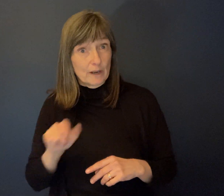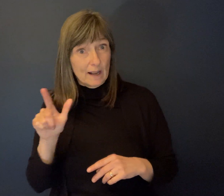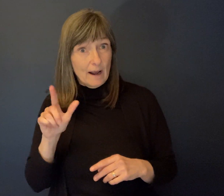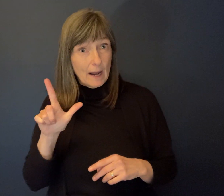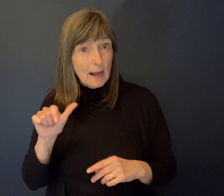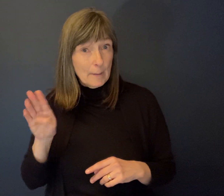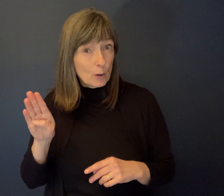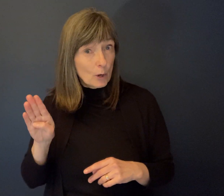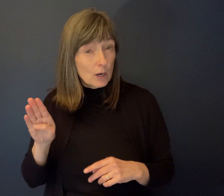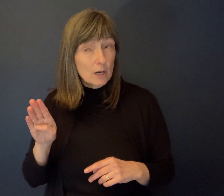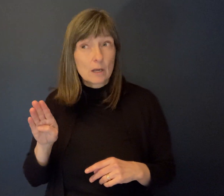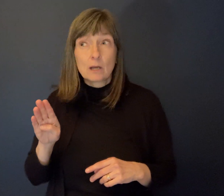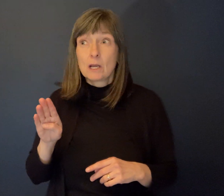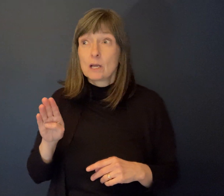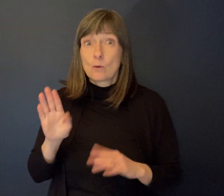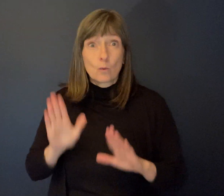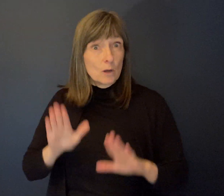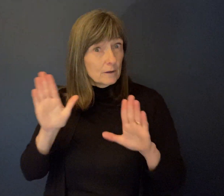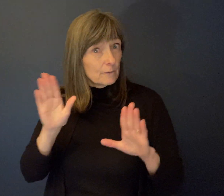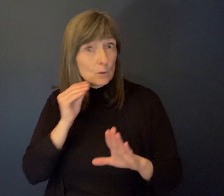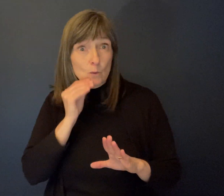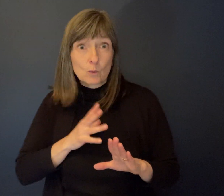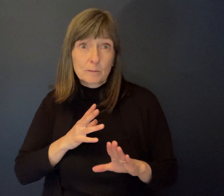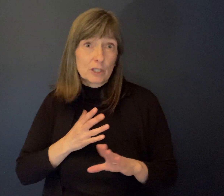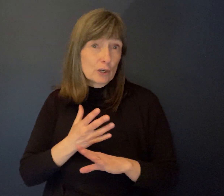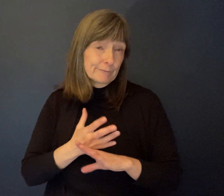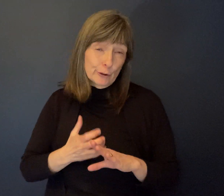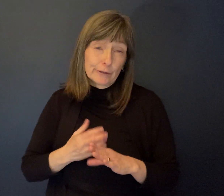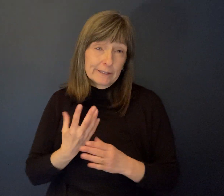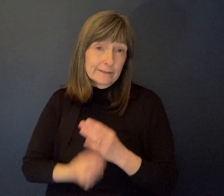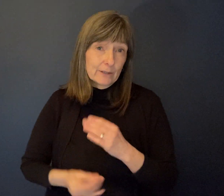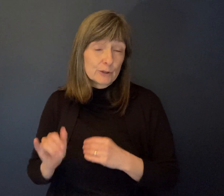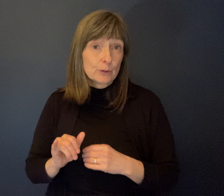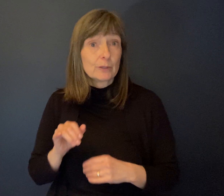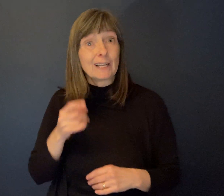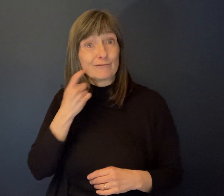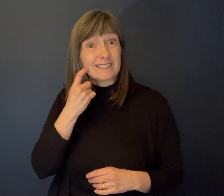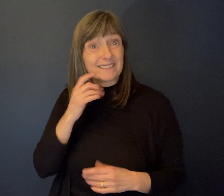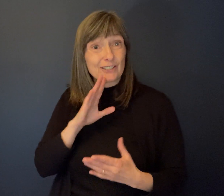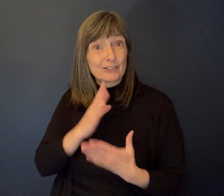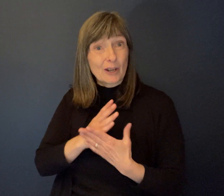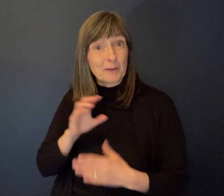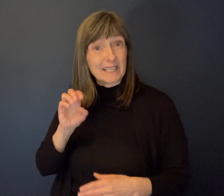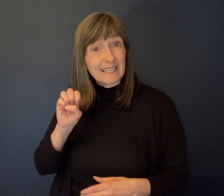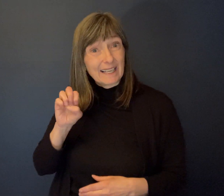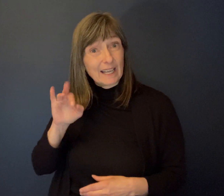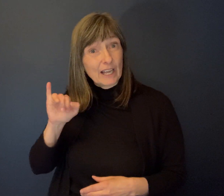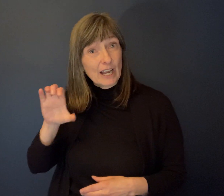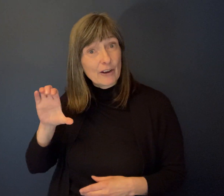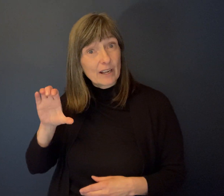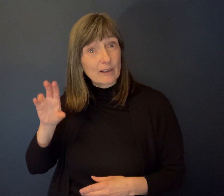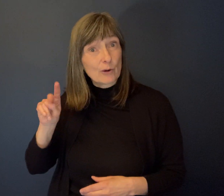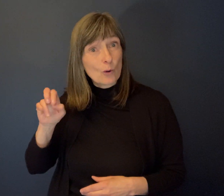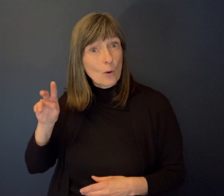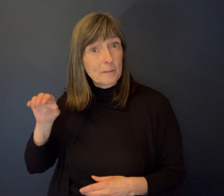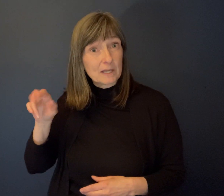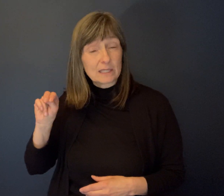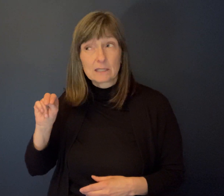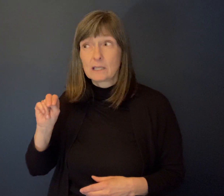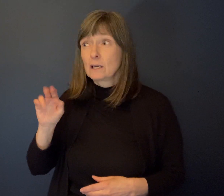once again earlier than we would have liked. Eric Norman, I've mentioned. I mean, I just take my hat off to Eric for the tremendous work that he did,